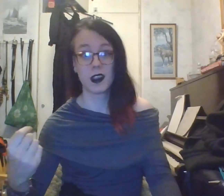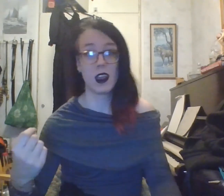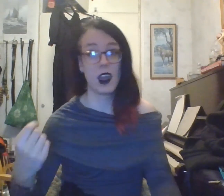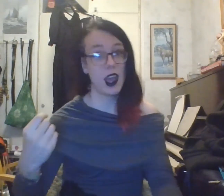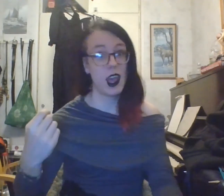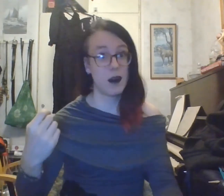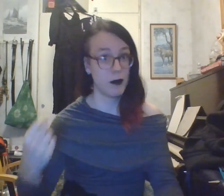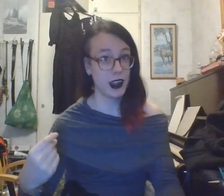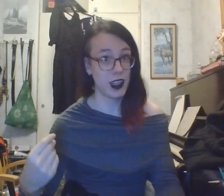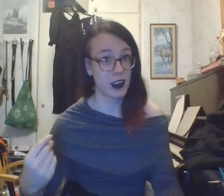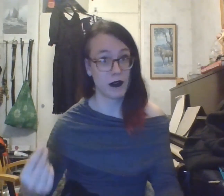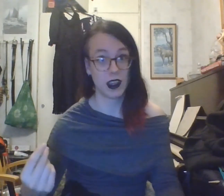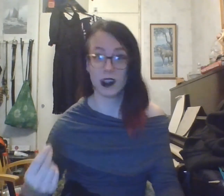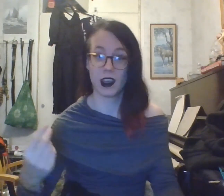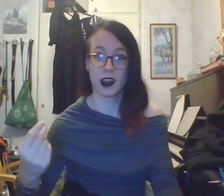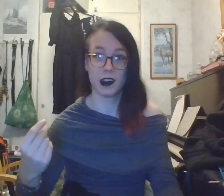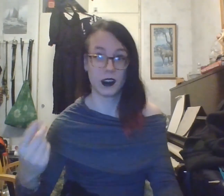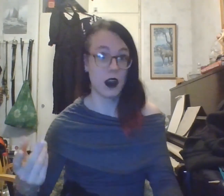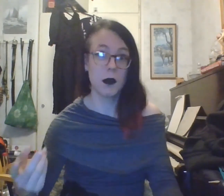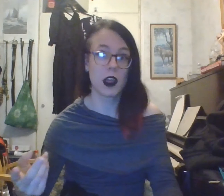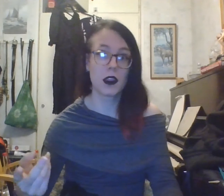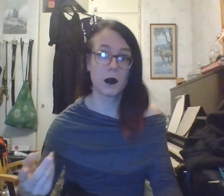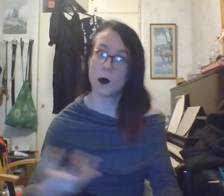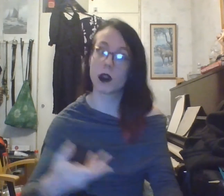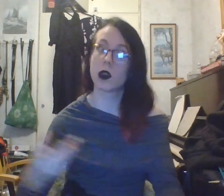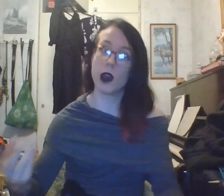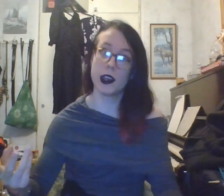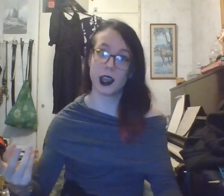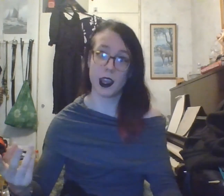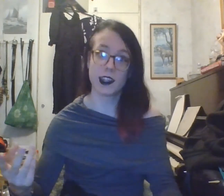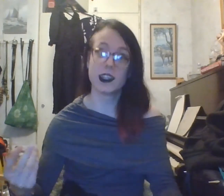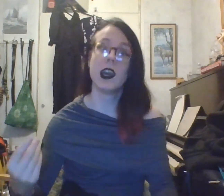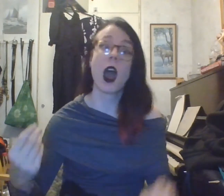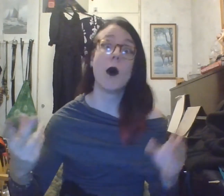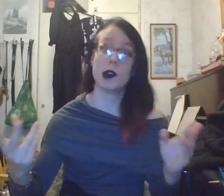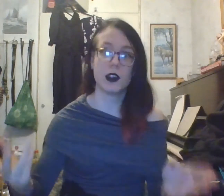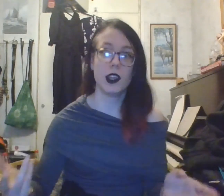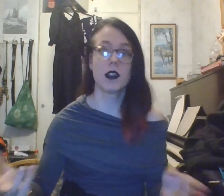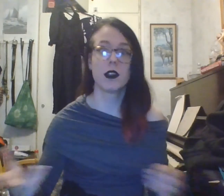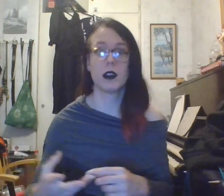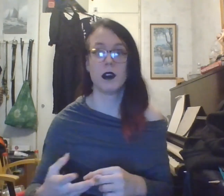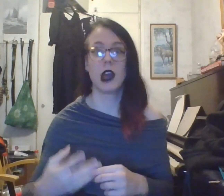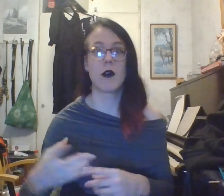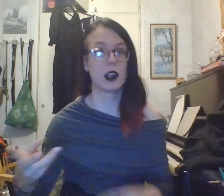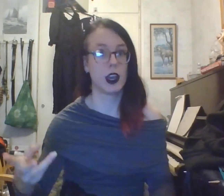And money is something that a communist wants to eradicate. Which leads us to the eradication of